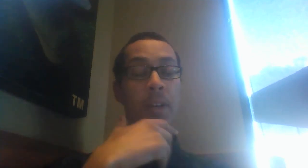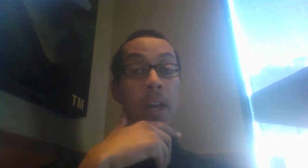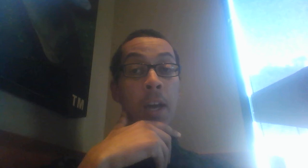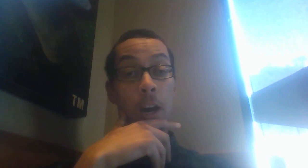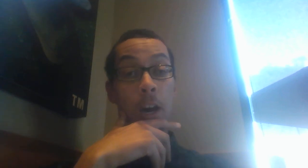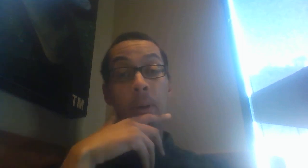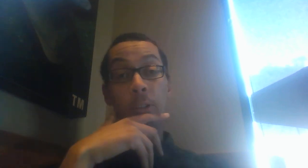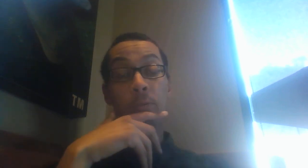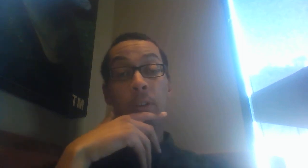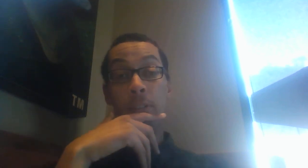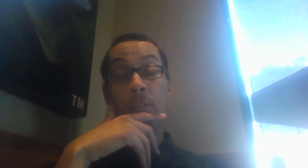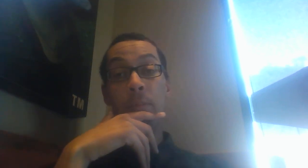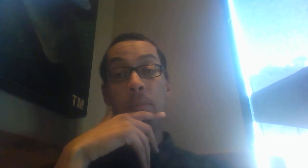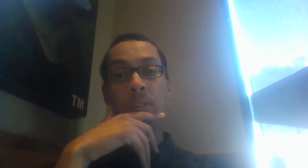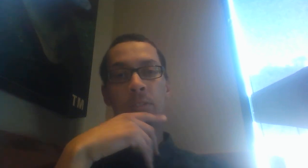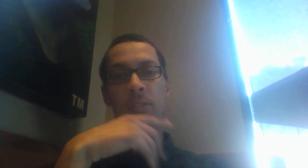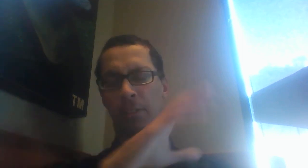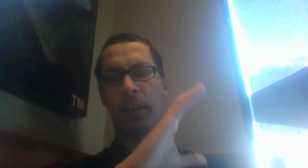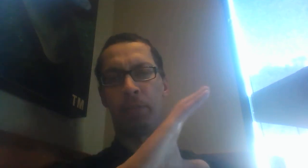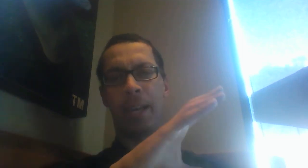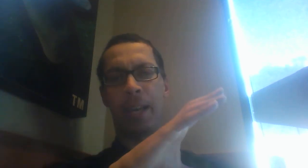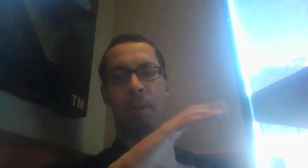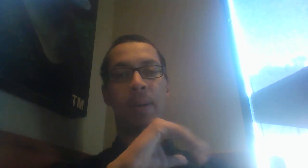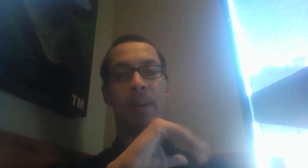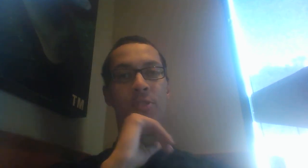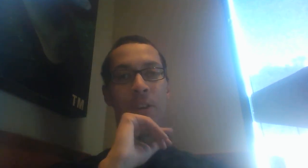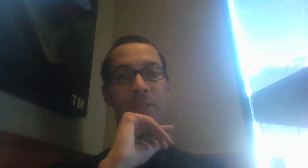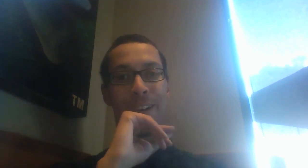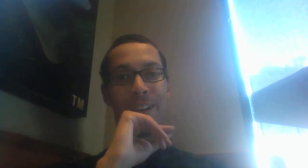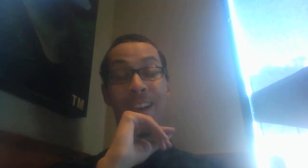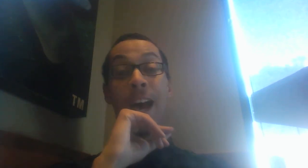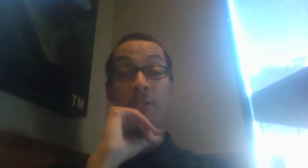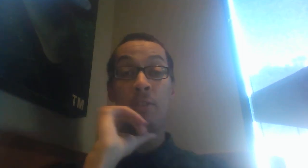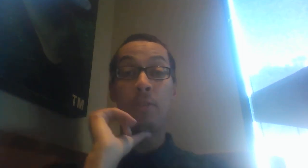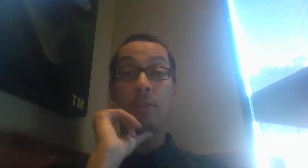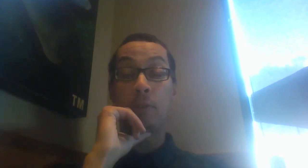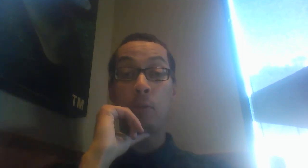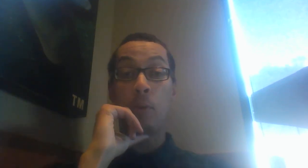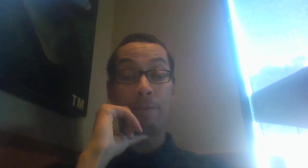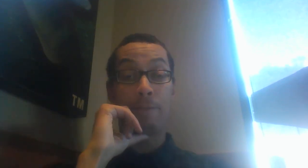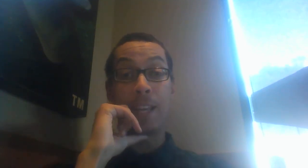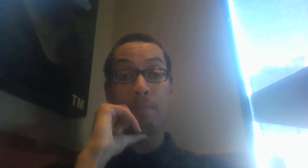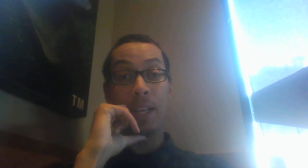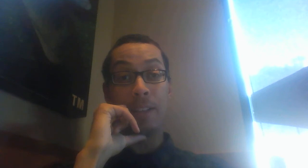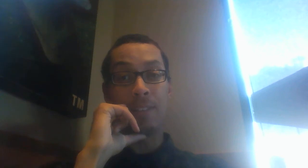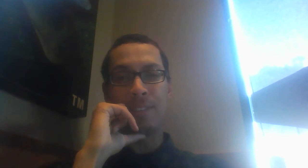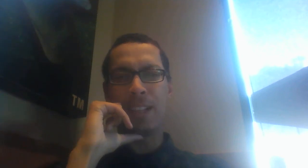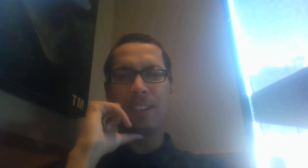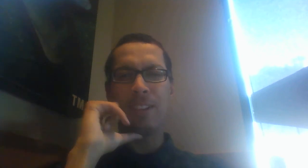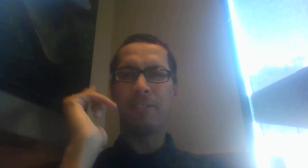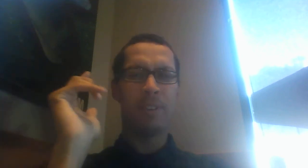um, but as far as the film is concerned, aside from that EpiPen joke, uh, I actually thought it was quite funny at places. There's a lot of